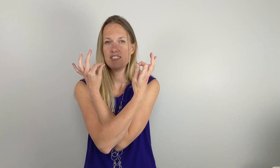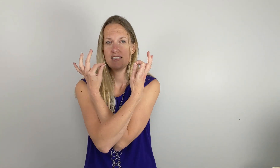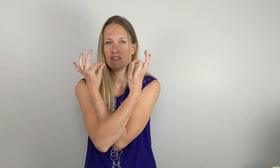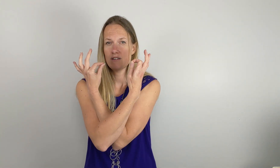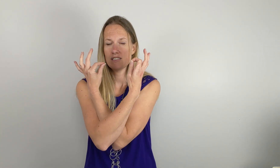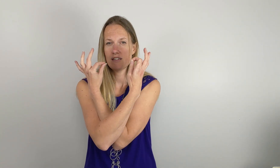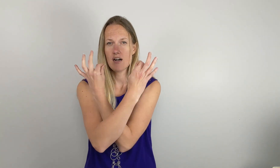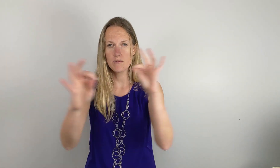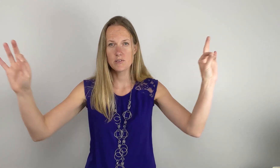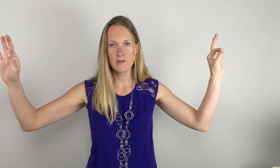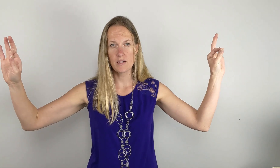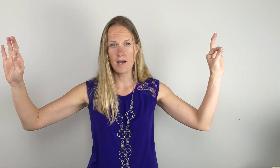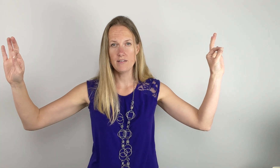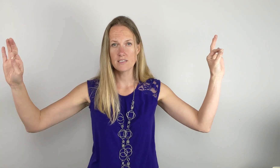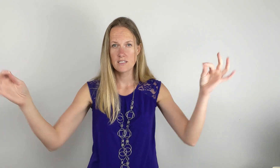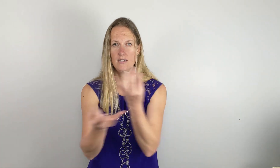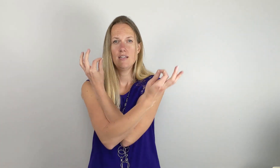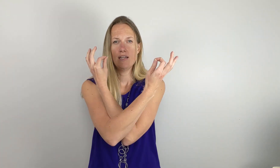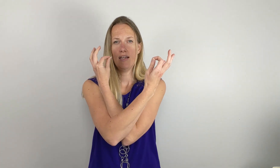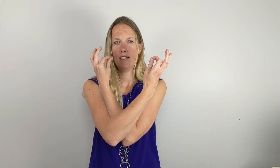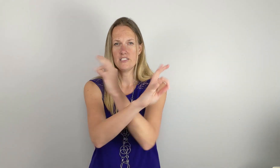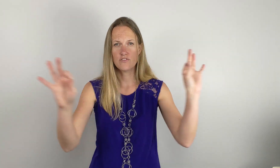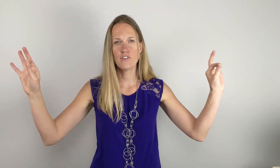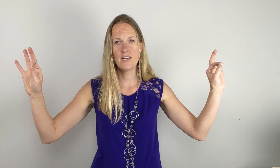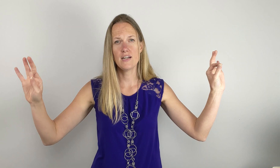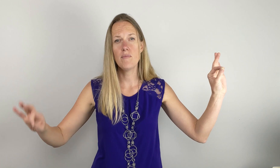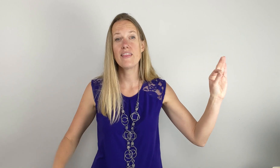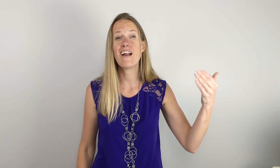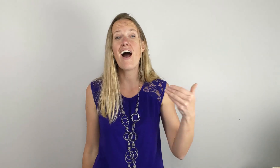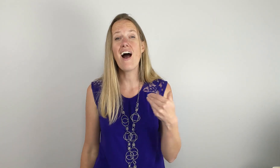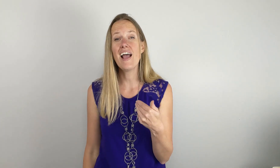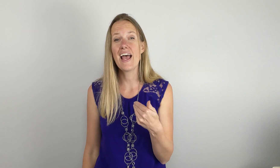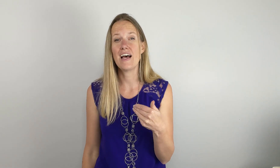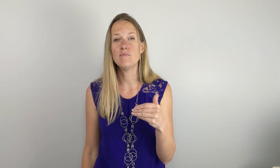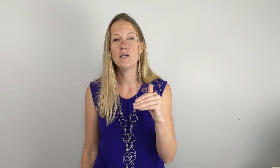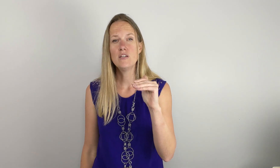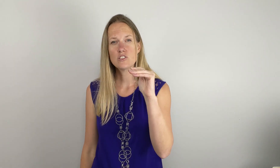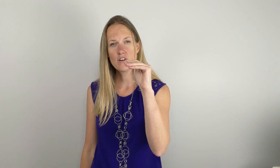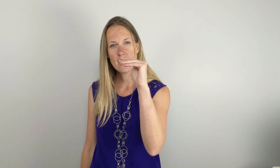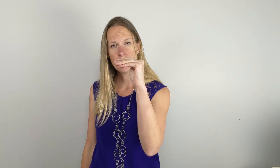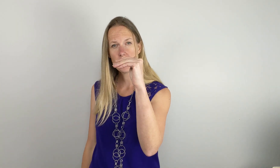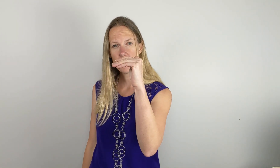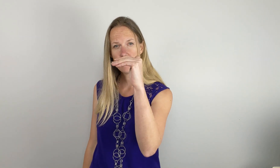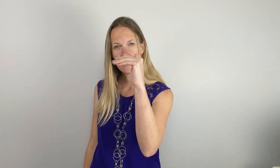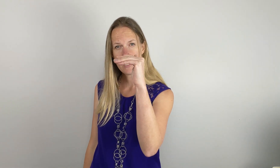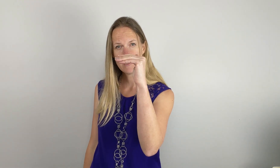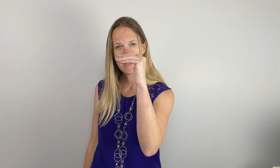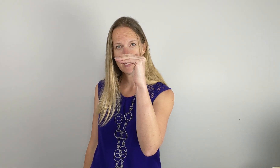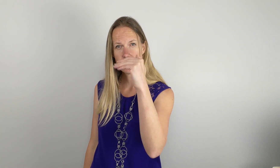X. Crossing your arms. Bring him out. Okay. In his freedom. And then I am. So for I am you kind of have your hand bent like